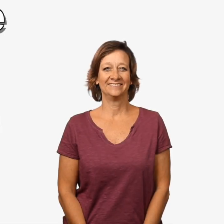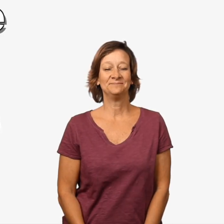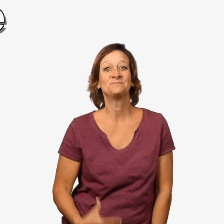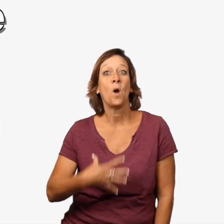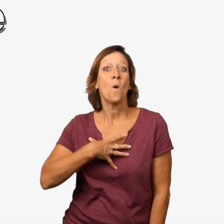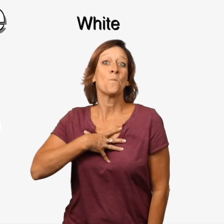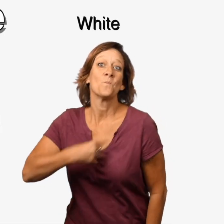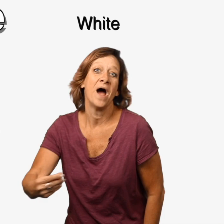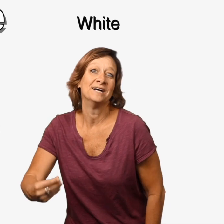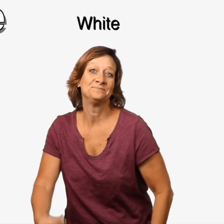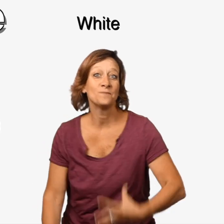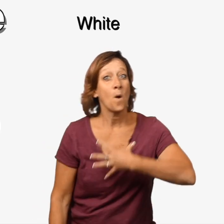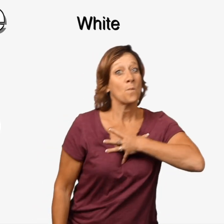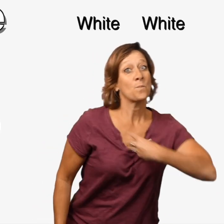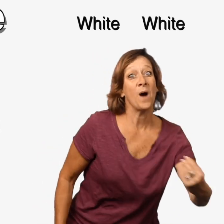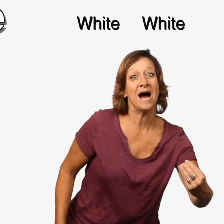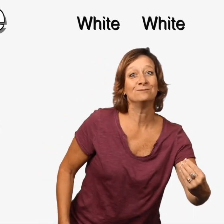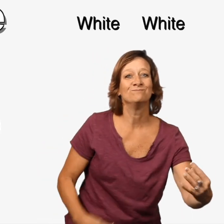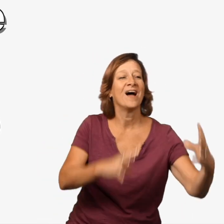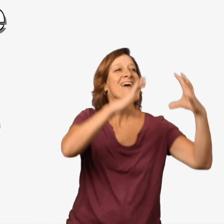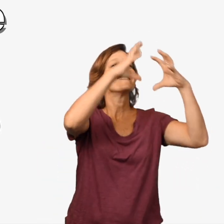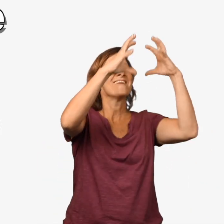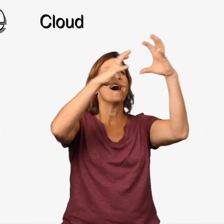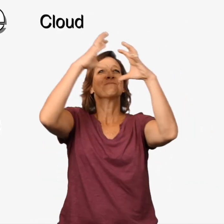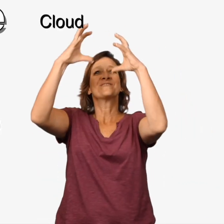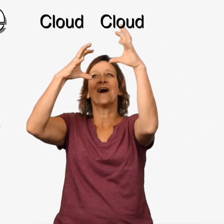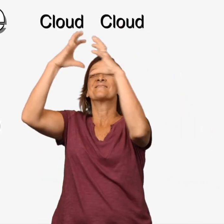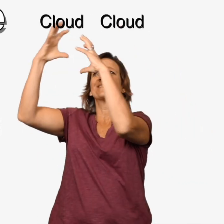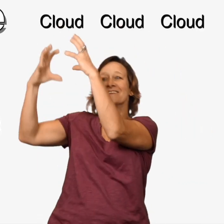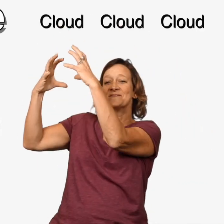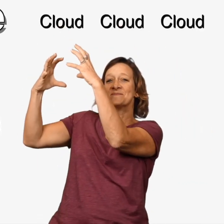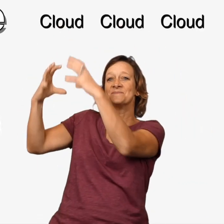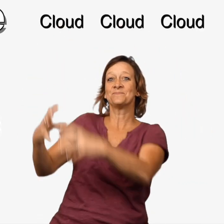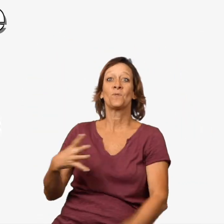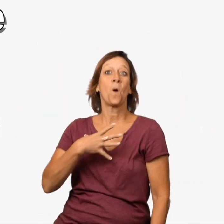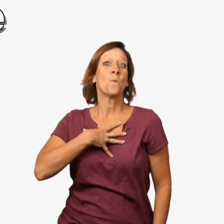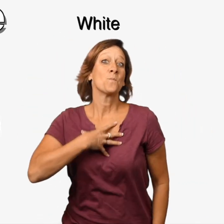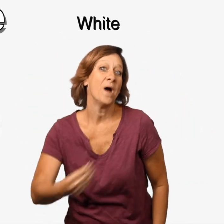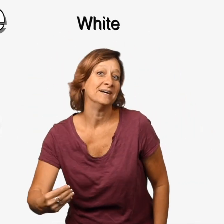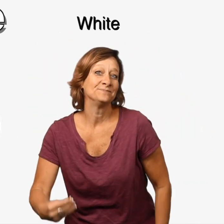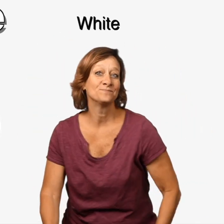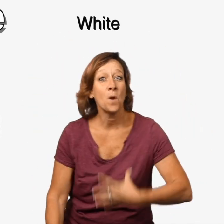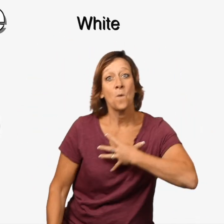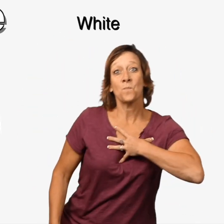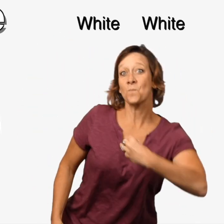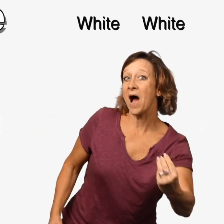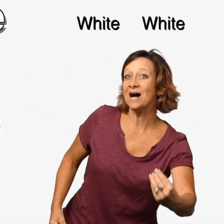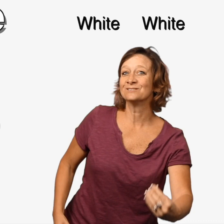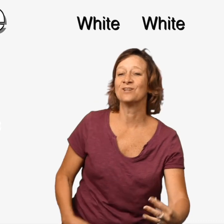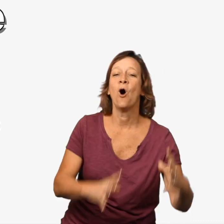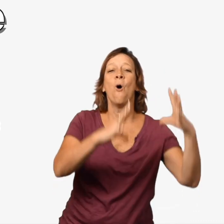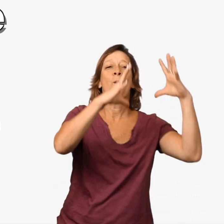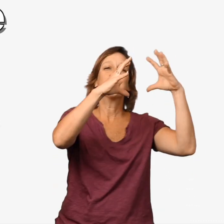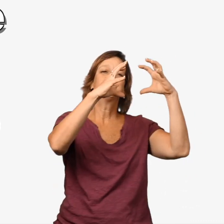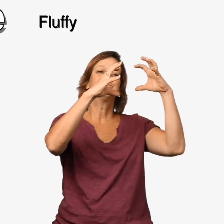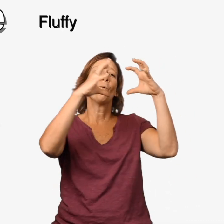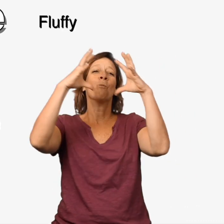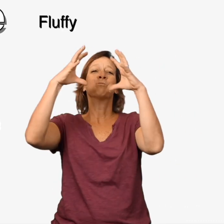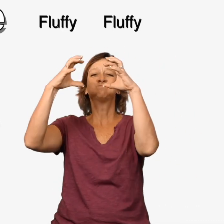White, white, cloud, cloud, cloud, white, white, fluffy, fluffy,